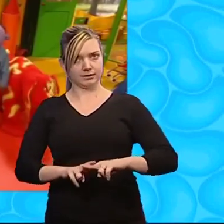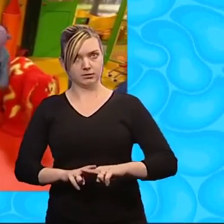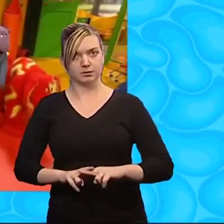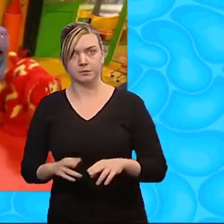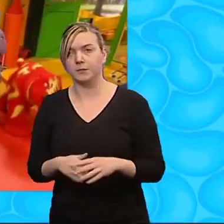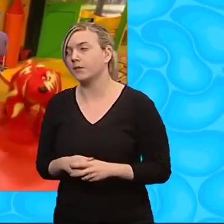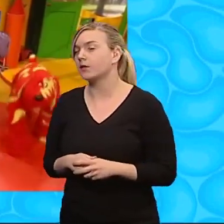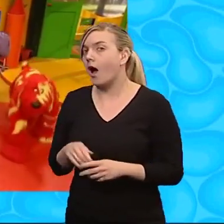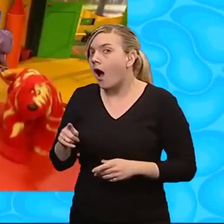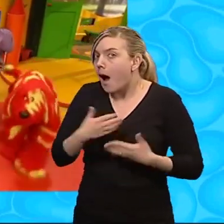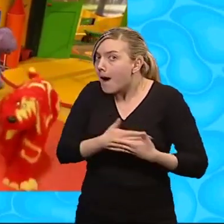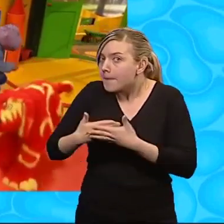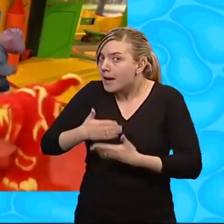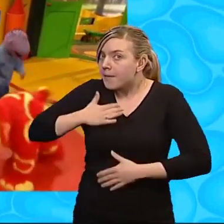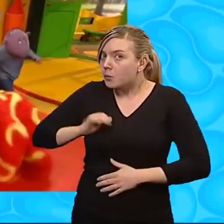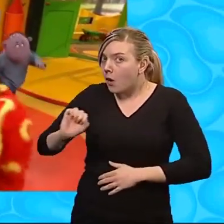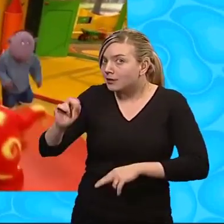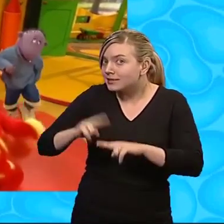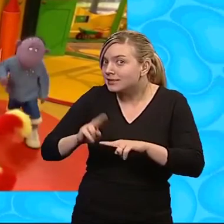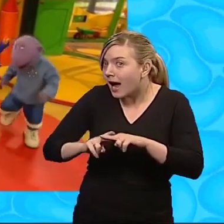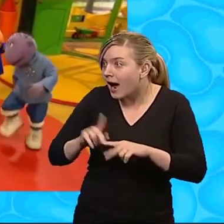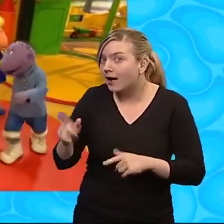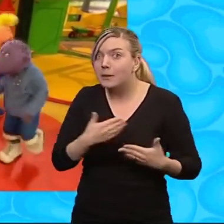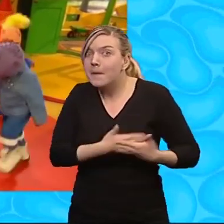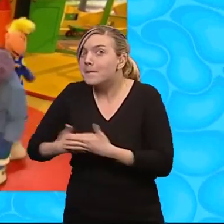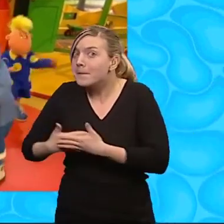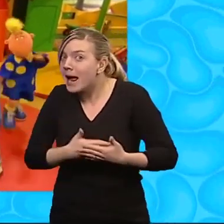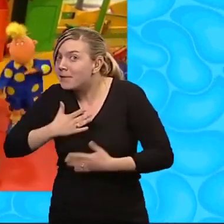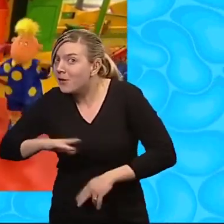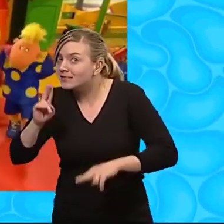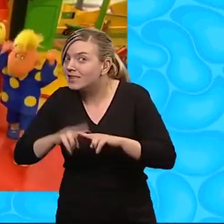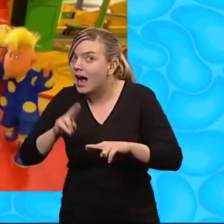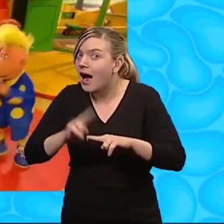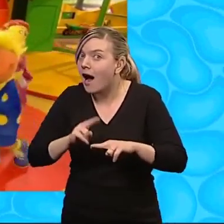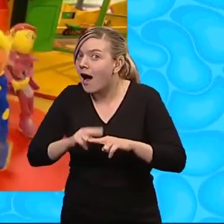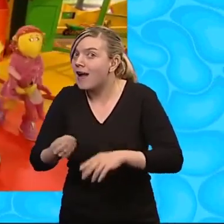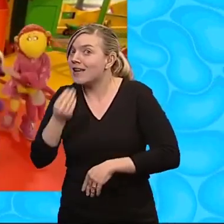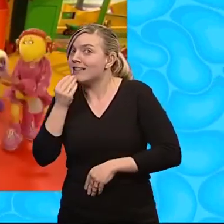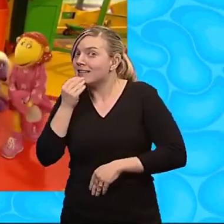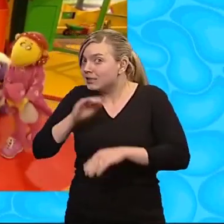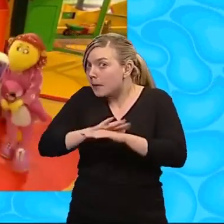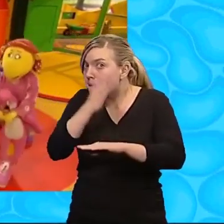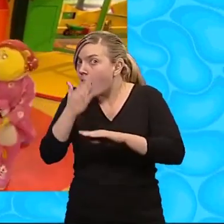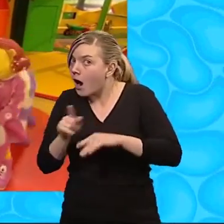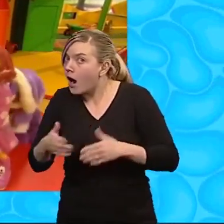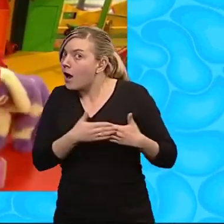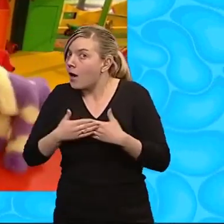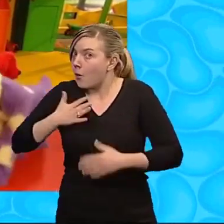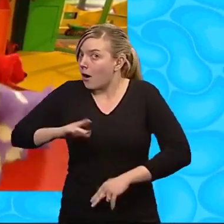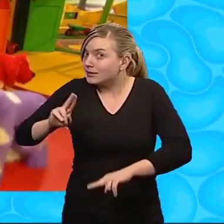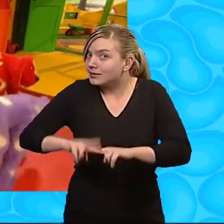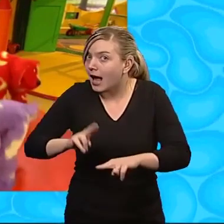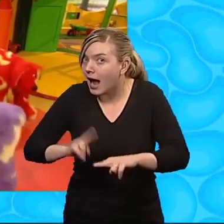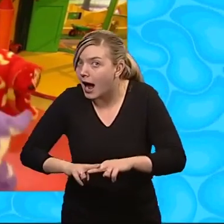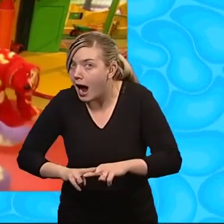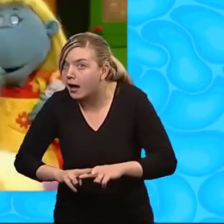hey! The Baby wants a dad! The Baby wants a dad! The Baby wants a